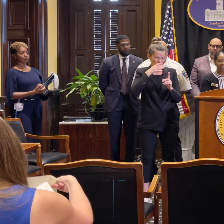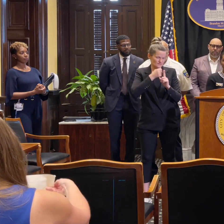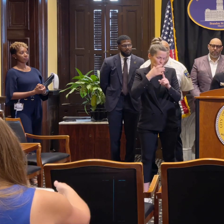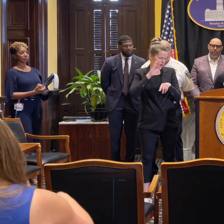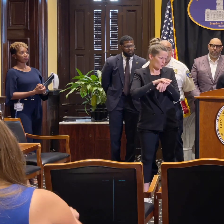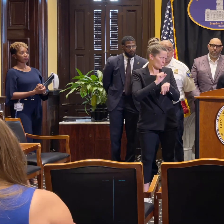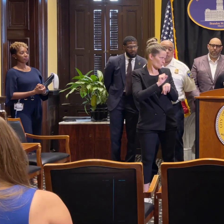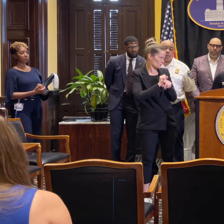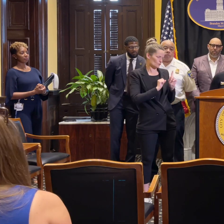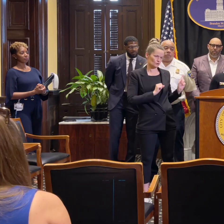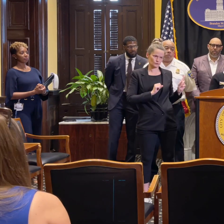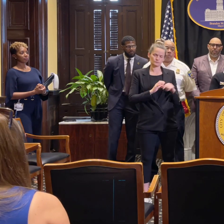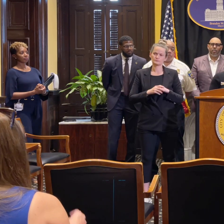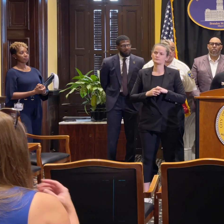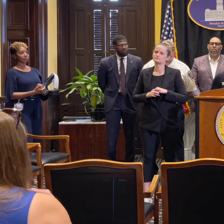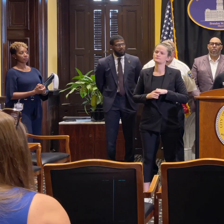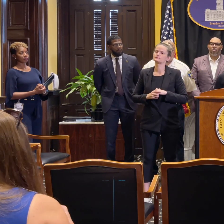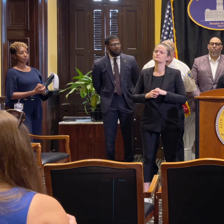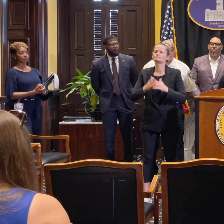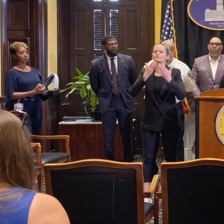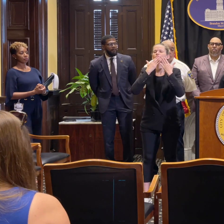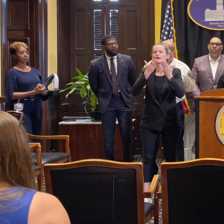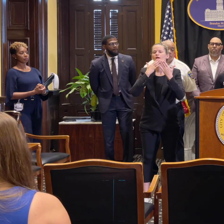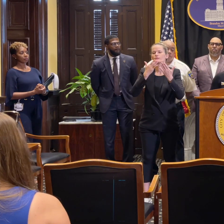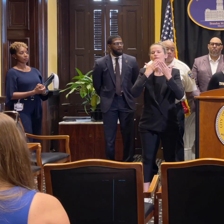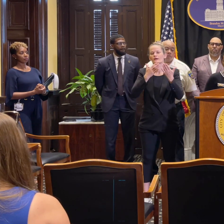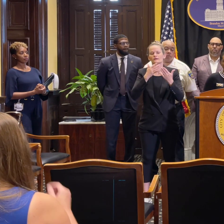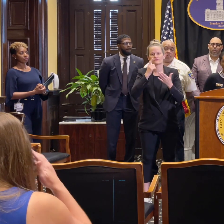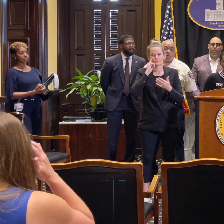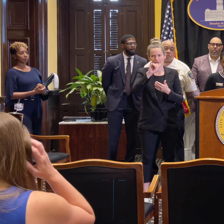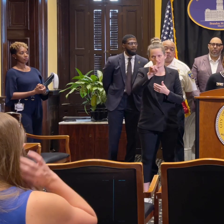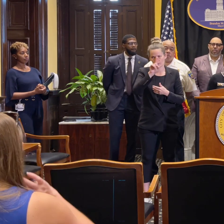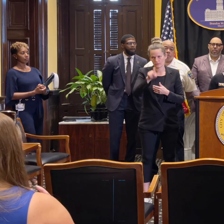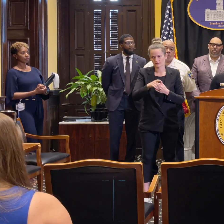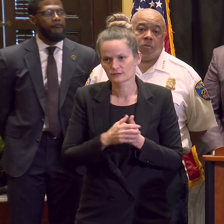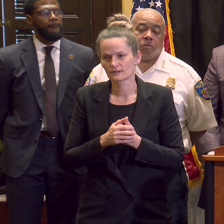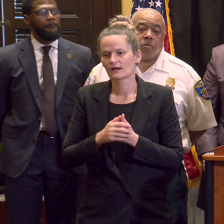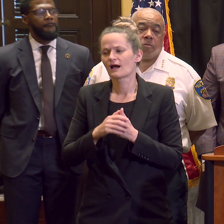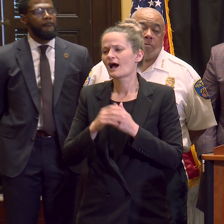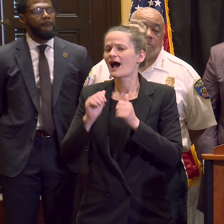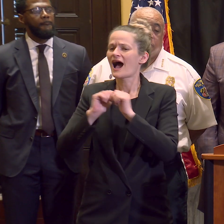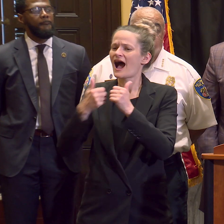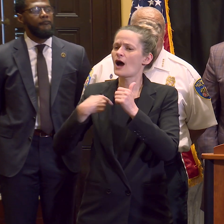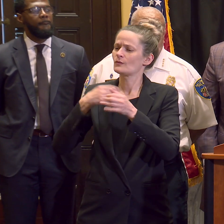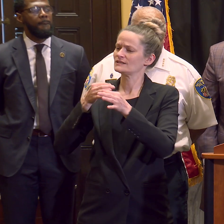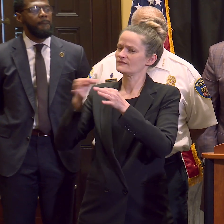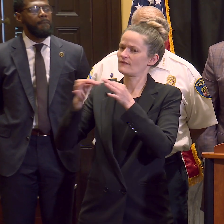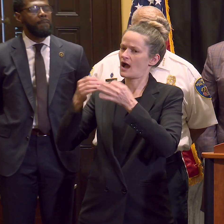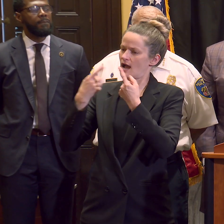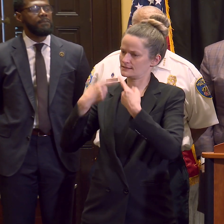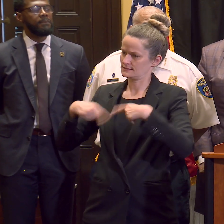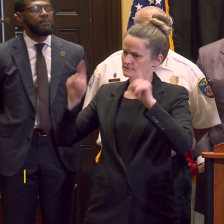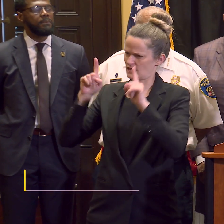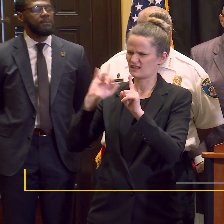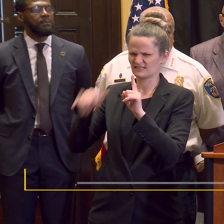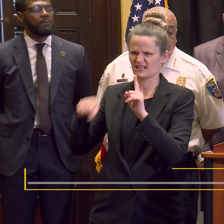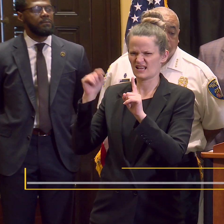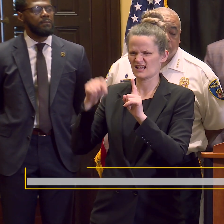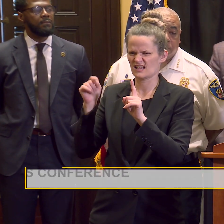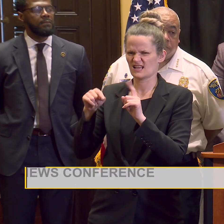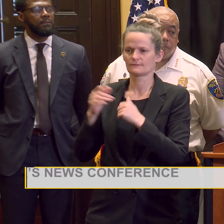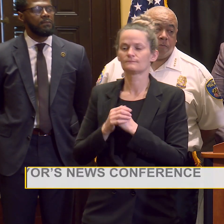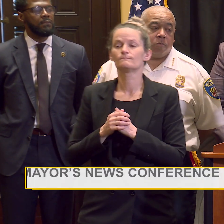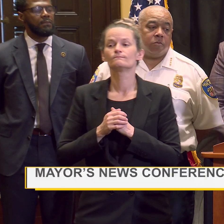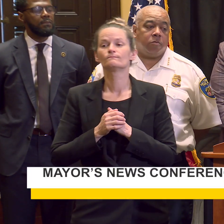All right. Good morning, everyone. And thank you so much for asking that question about how we define success. Before we get into specific success